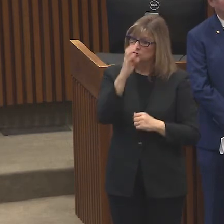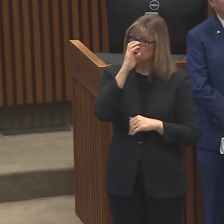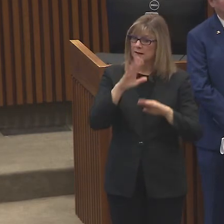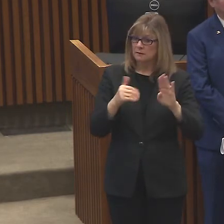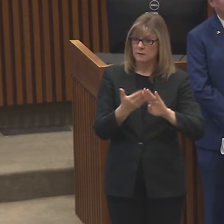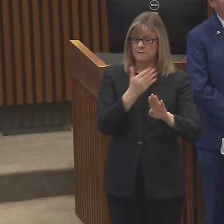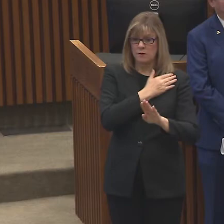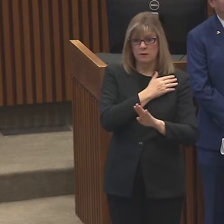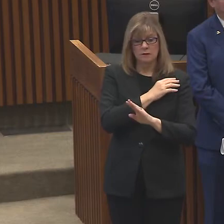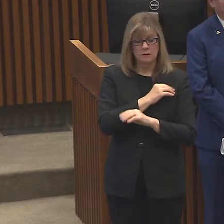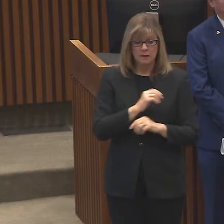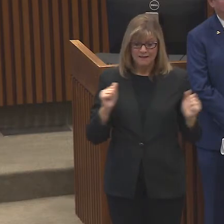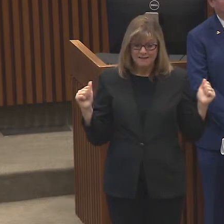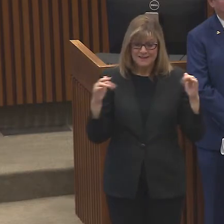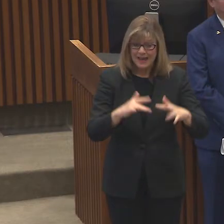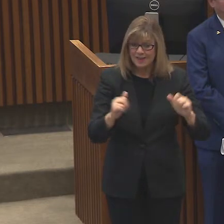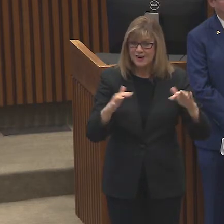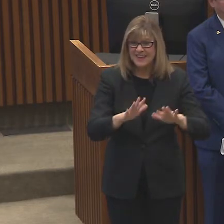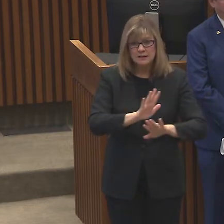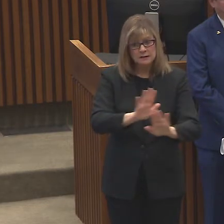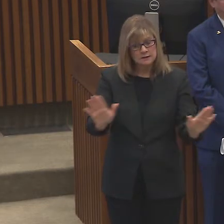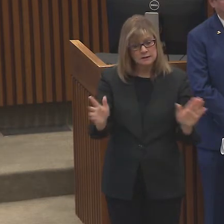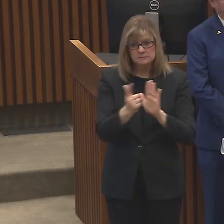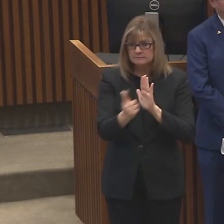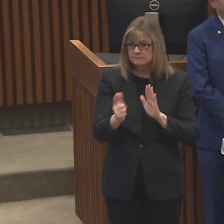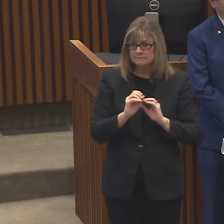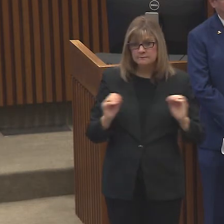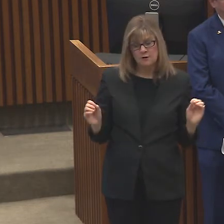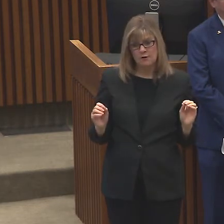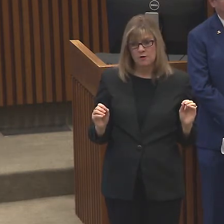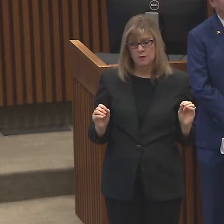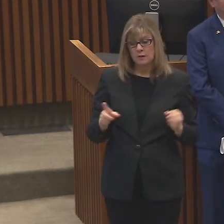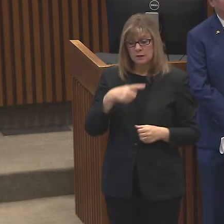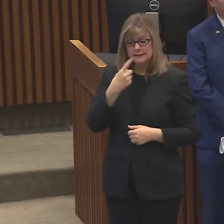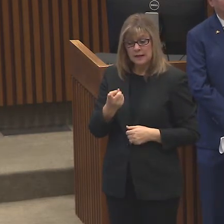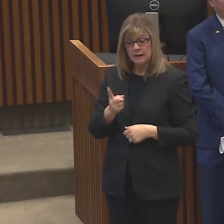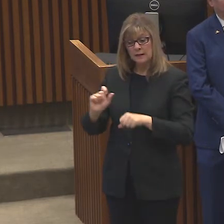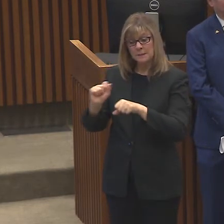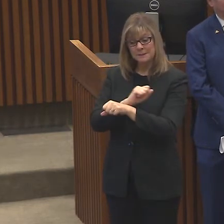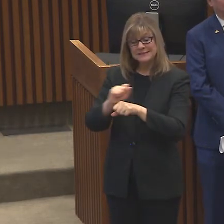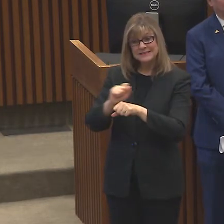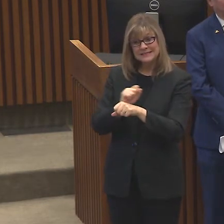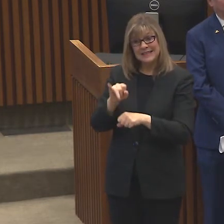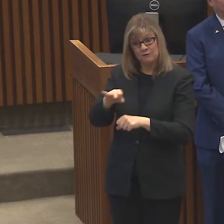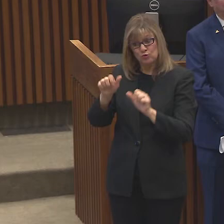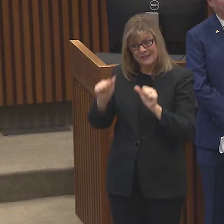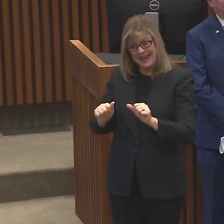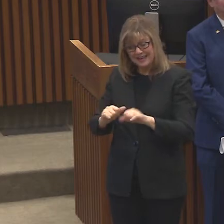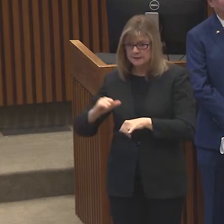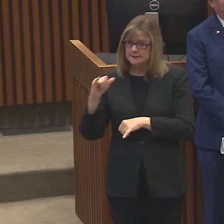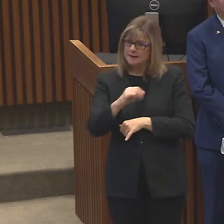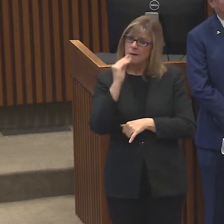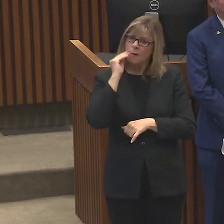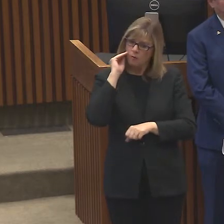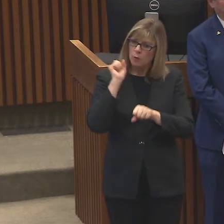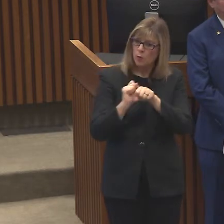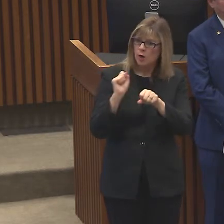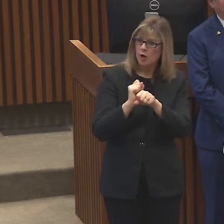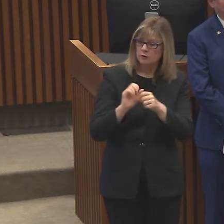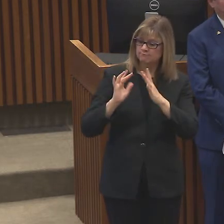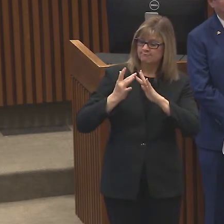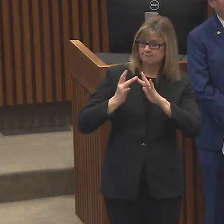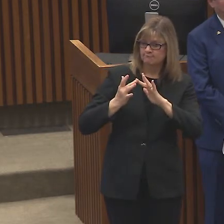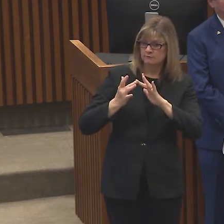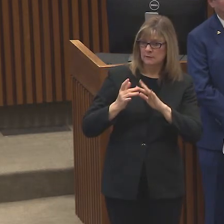We're telling businesses if you can work from home, work virtually. If you're not on the